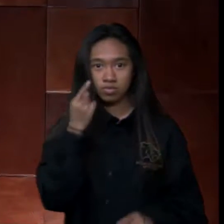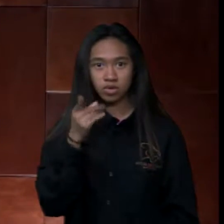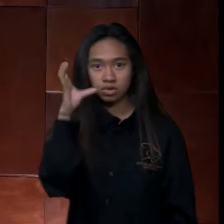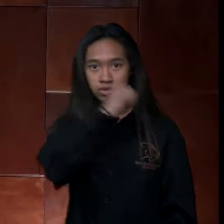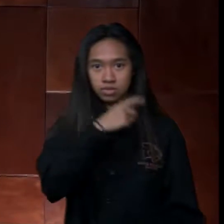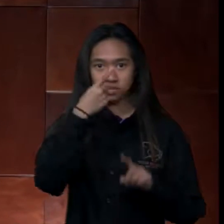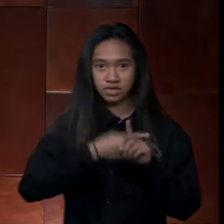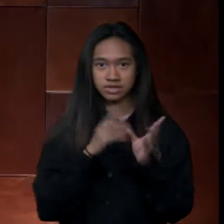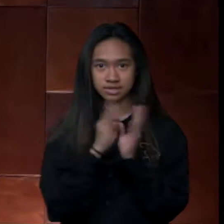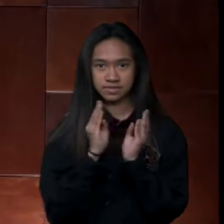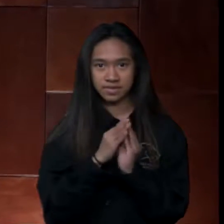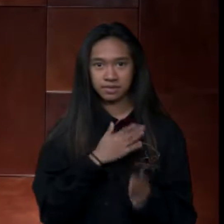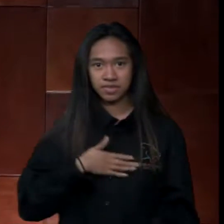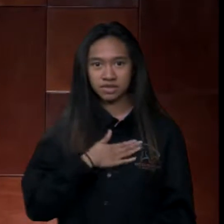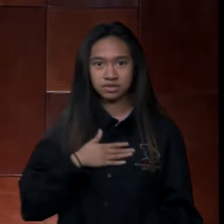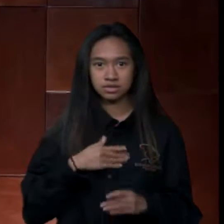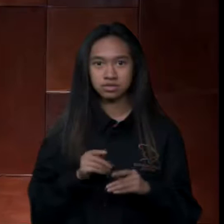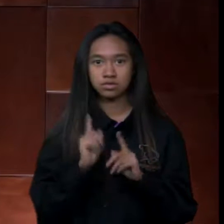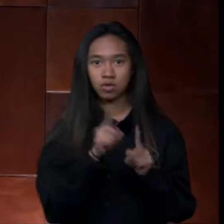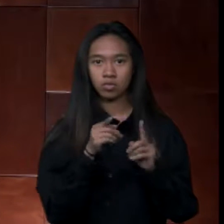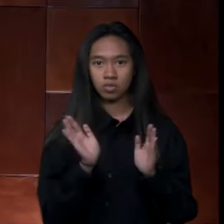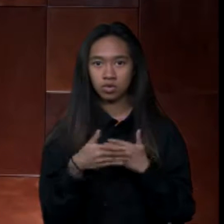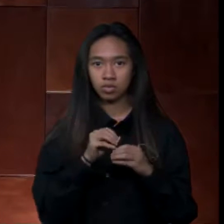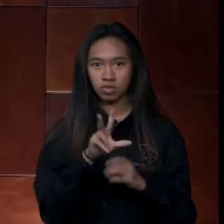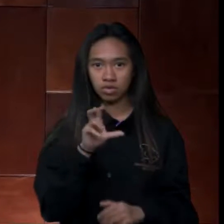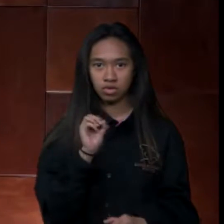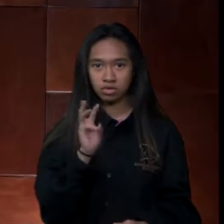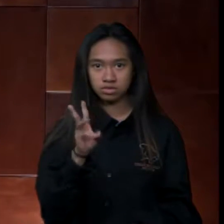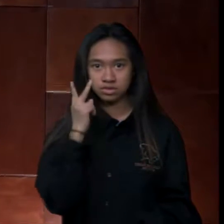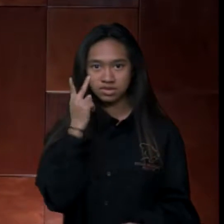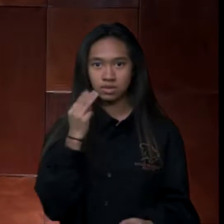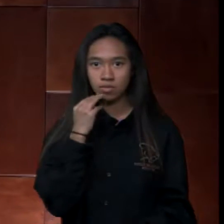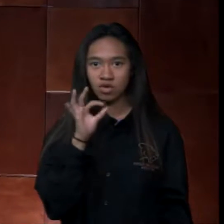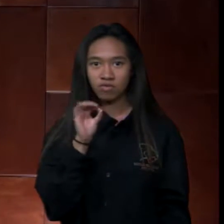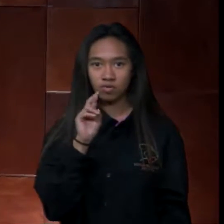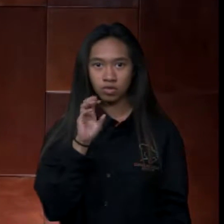meeting, please stop by 306 and see Ms. Frost for information.